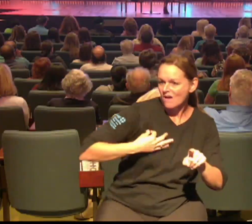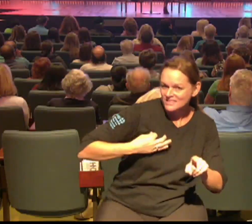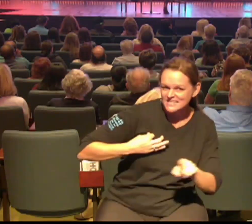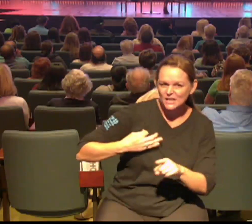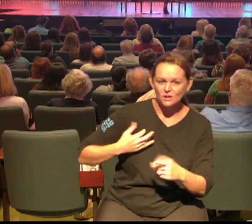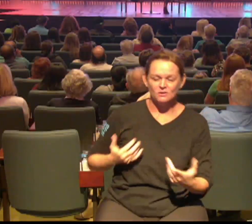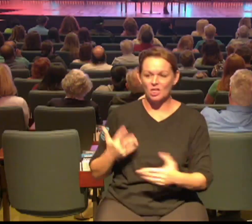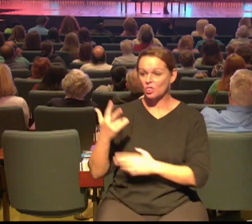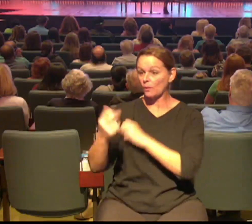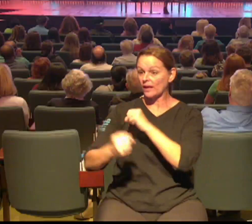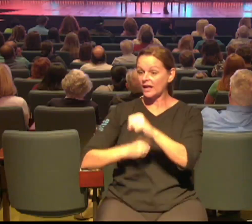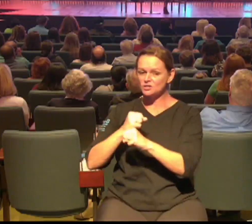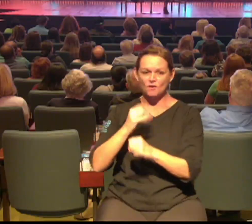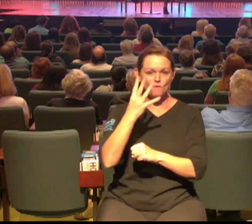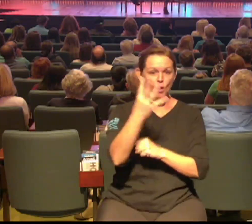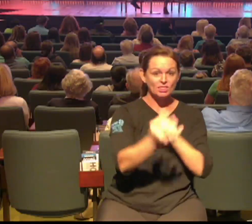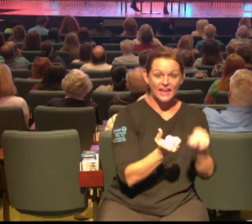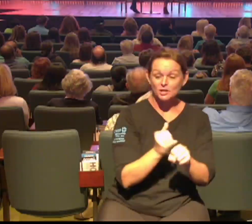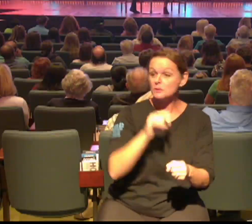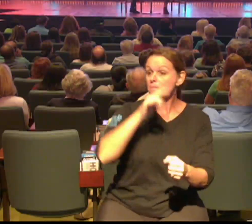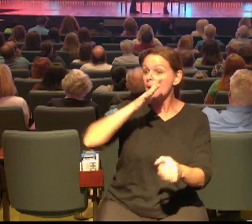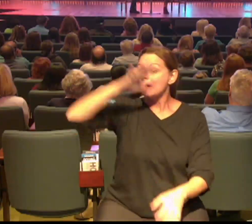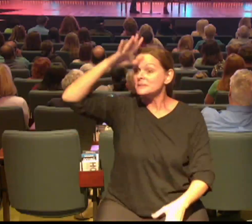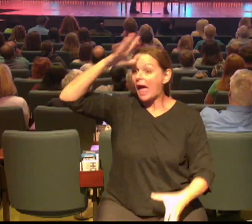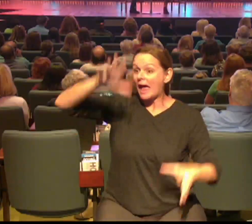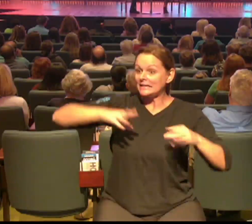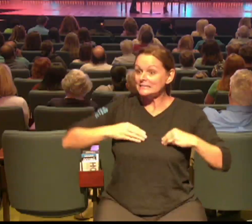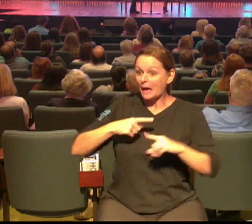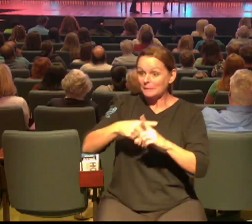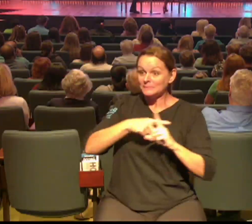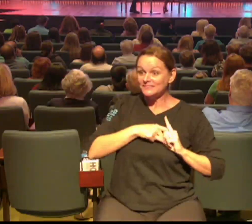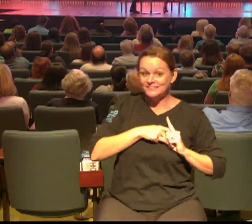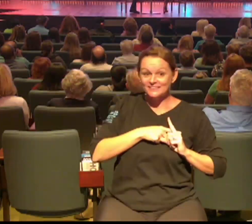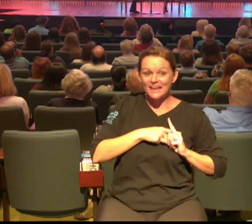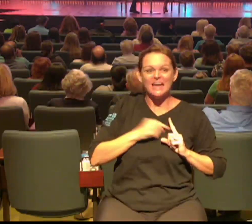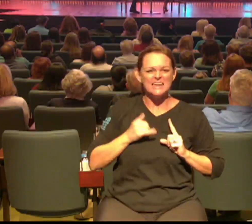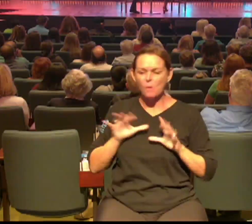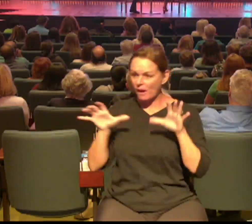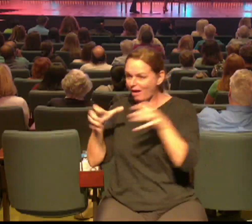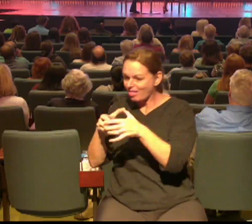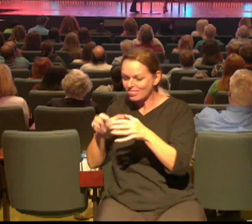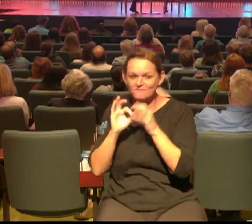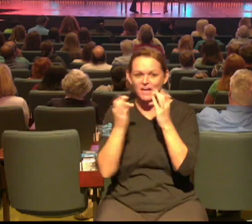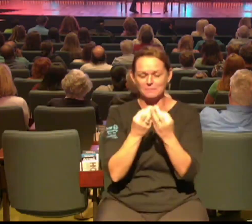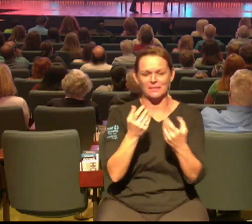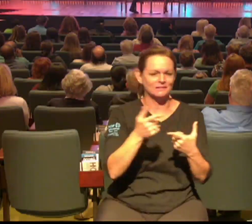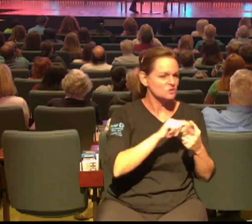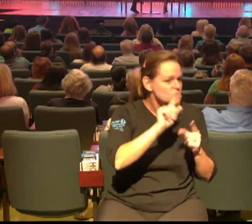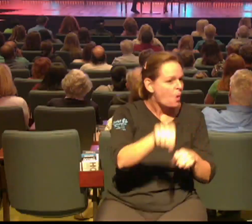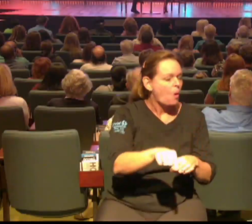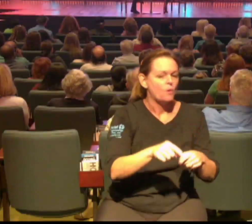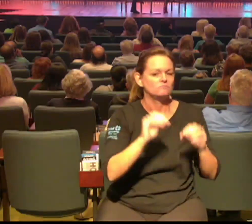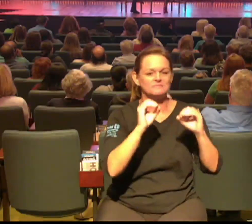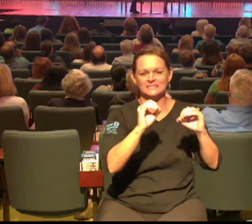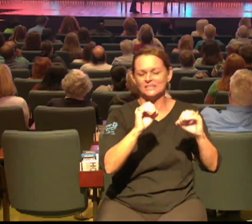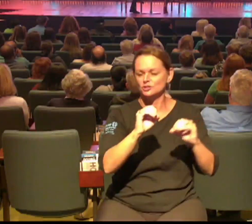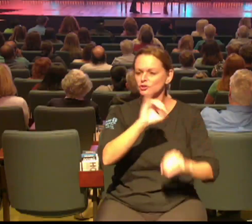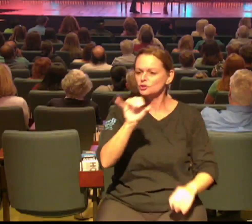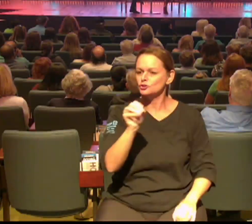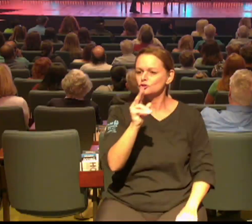years later our parents accept Christ and now they serve they lead journey they lead ministry and they do life groups so you